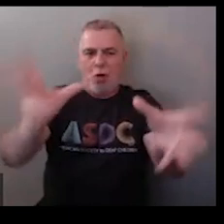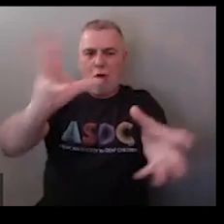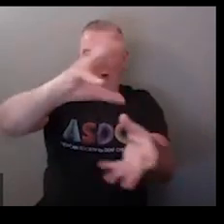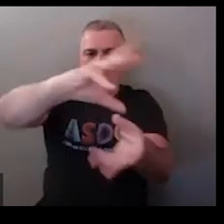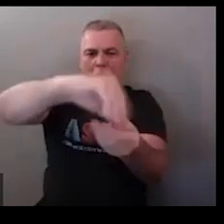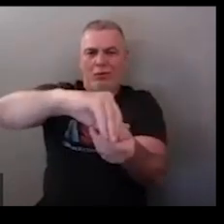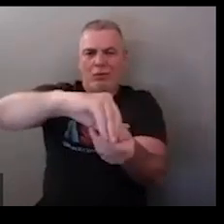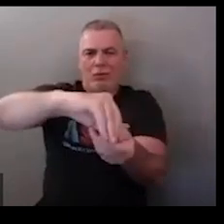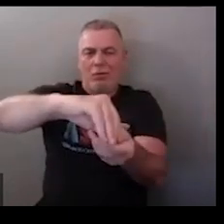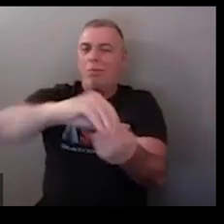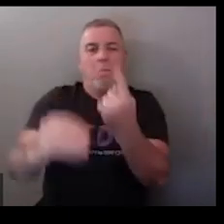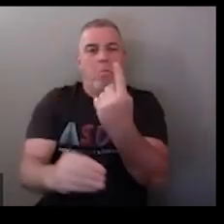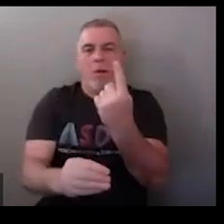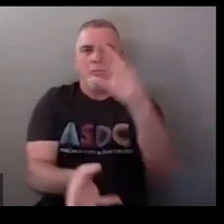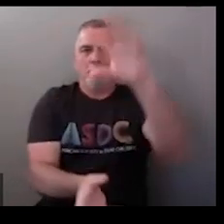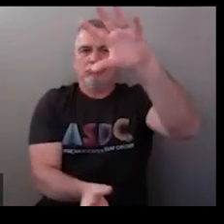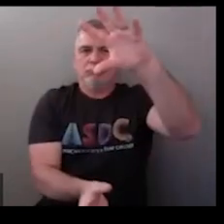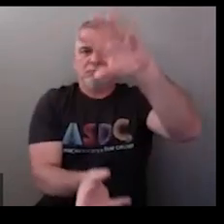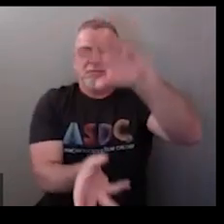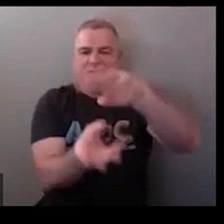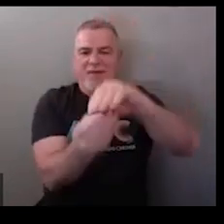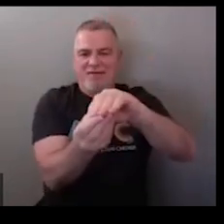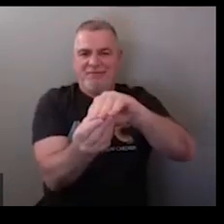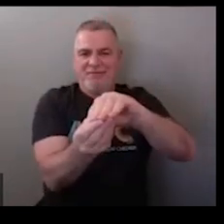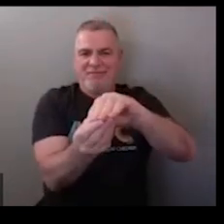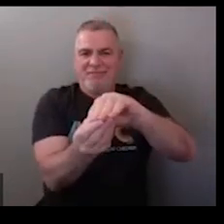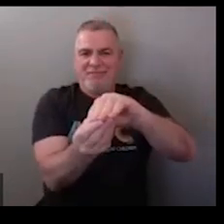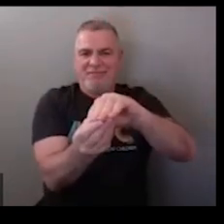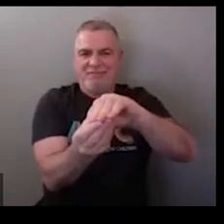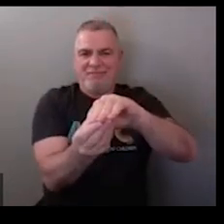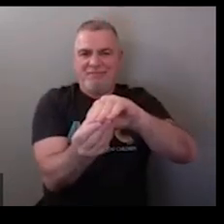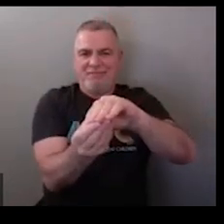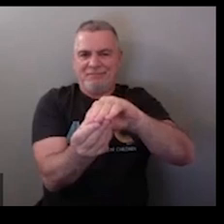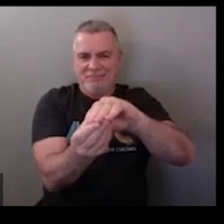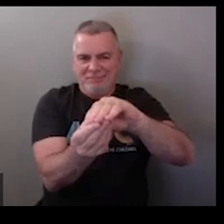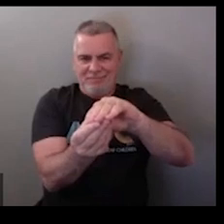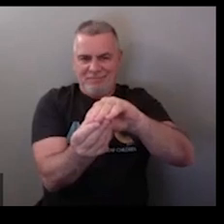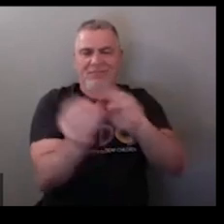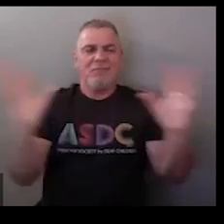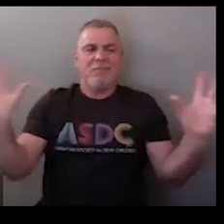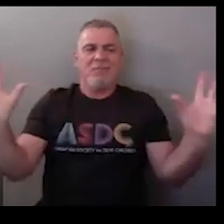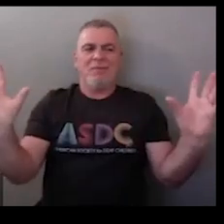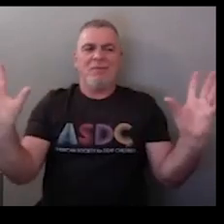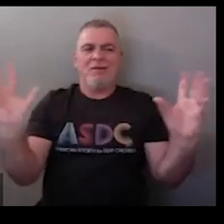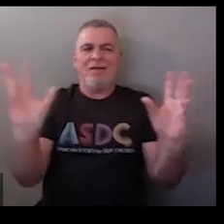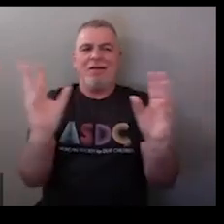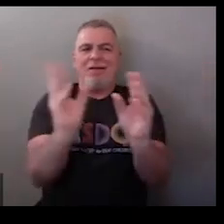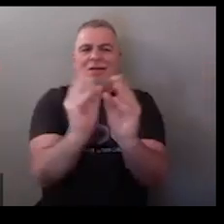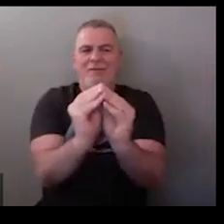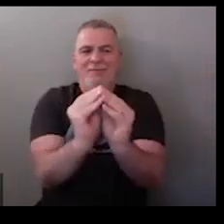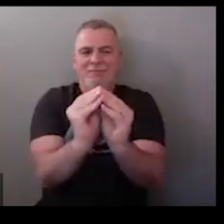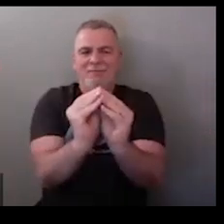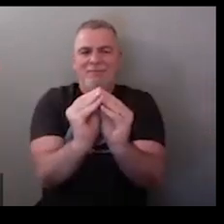so same same movement of the hands but just a different motion of the arms okay so